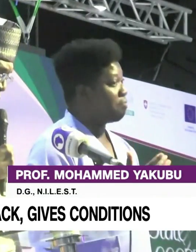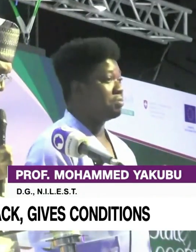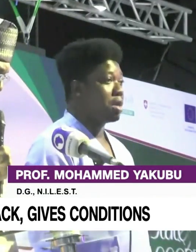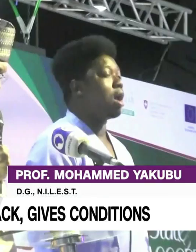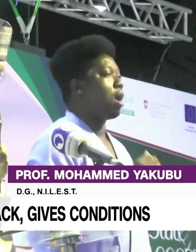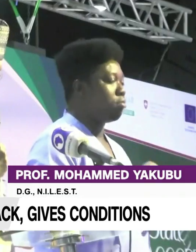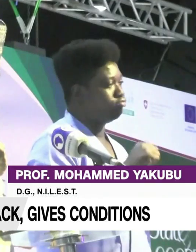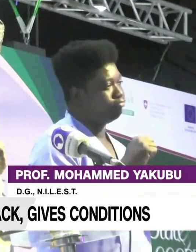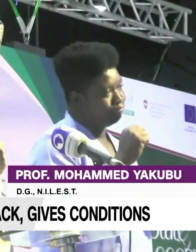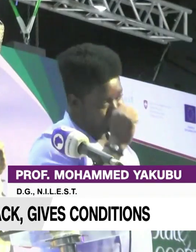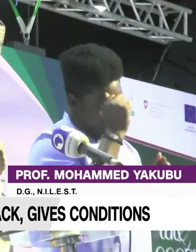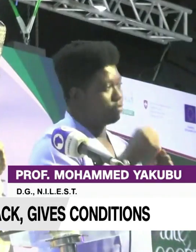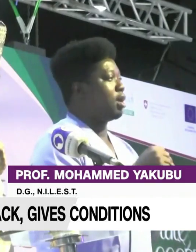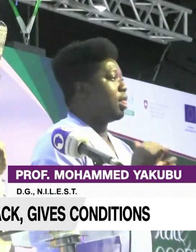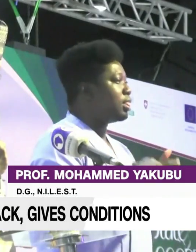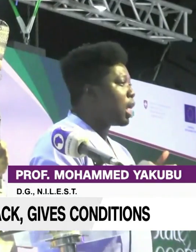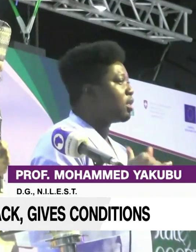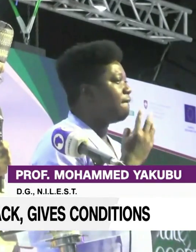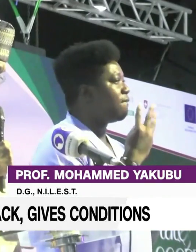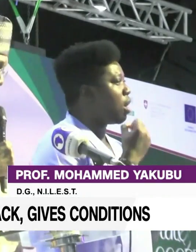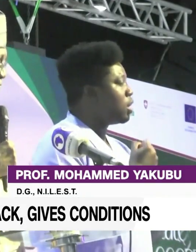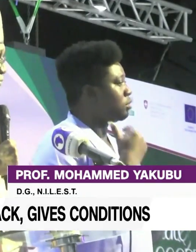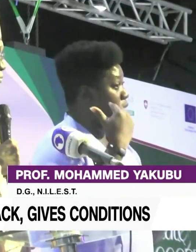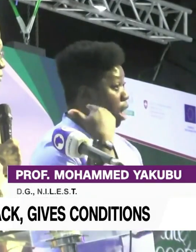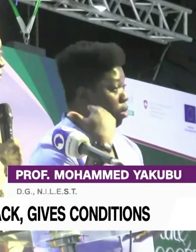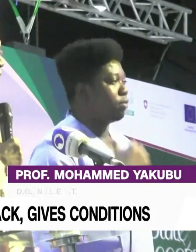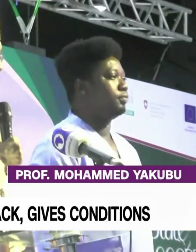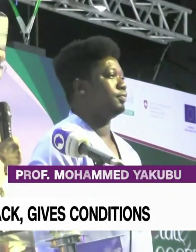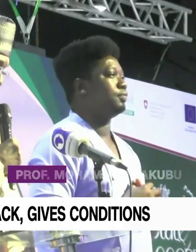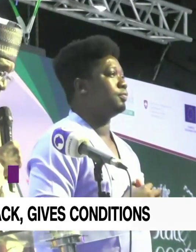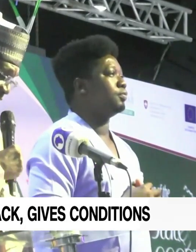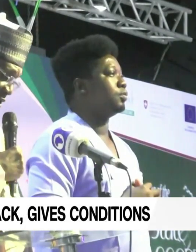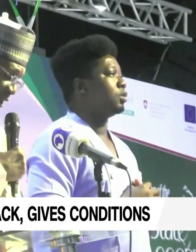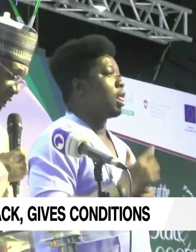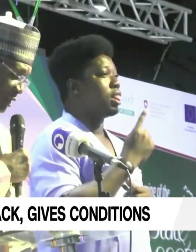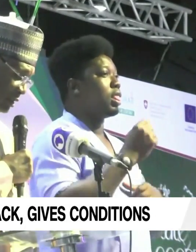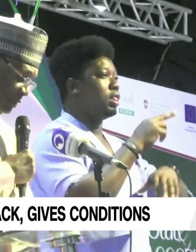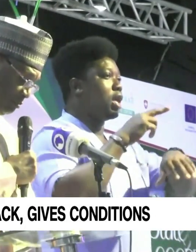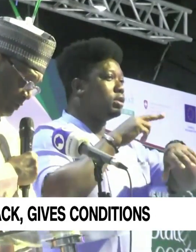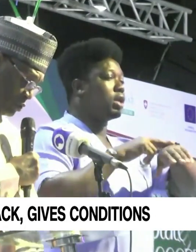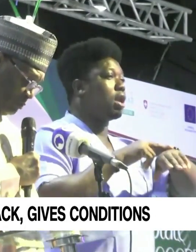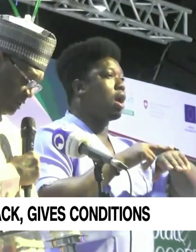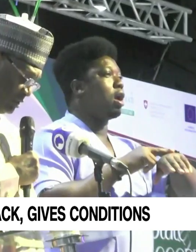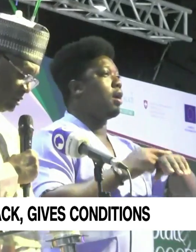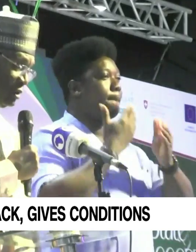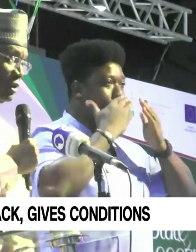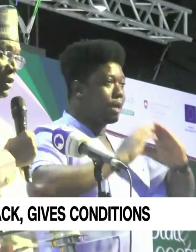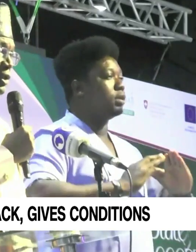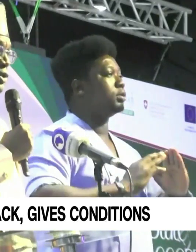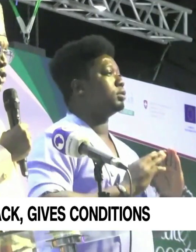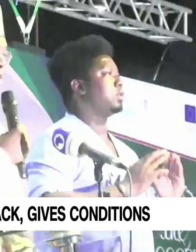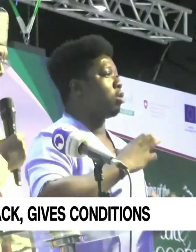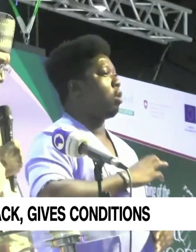may recall that four years ago, the National Police Committee